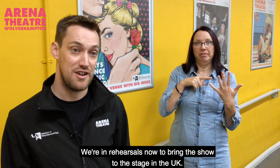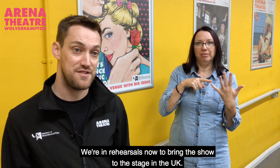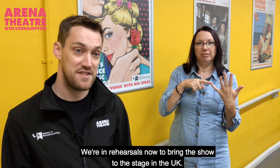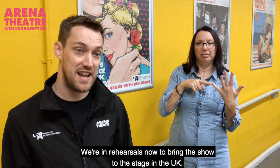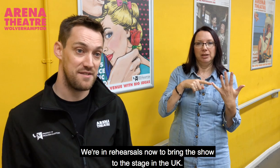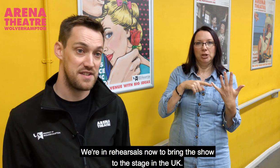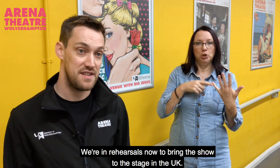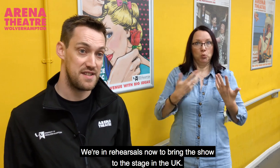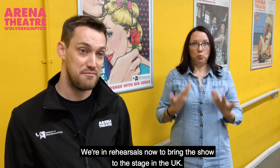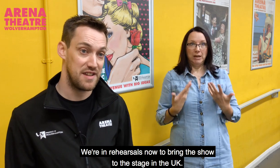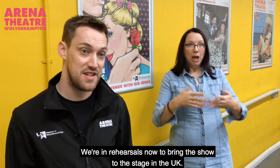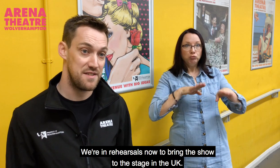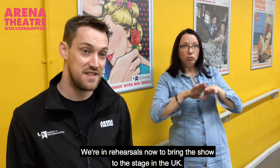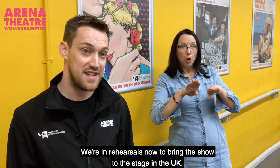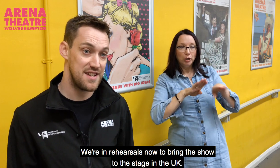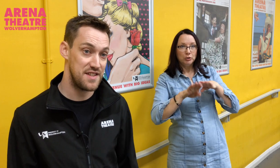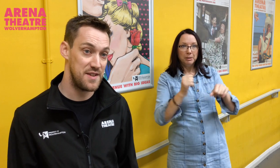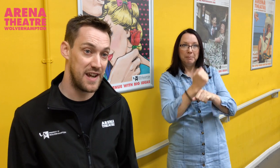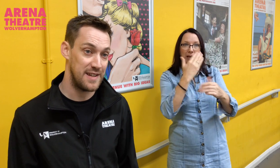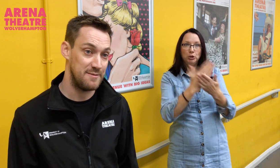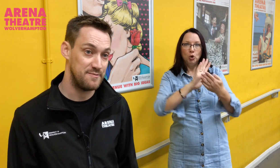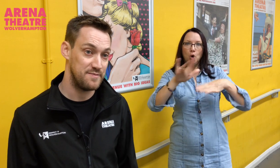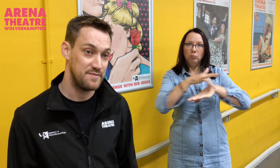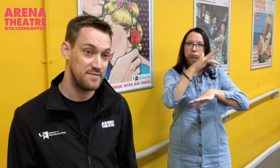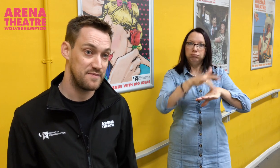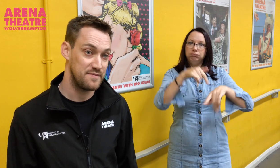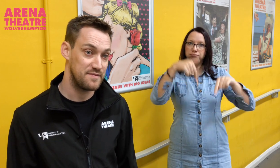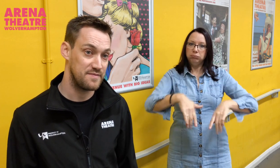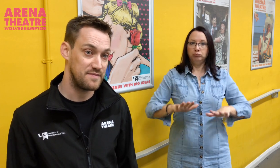we're in rehearsals now to bring this show to the stage in the UK